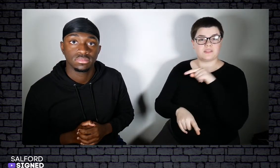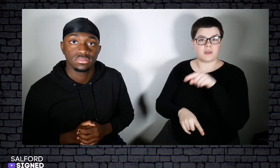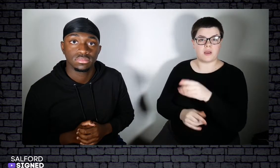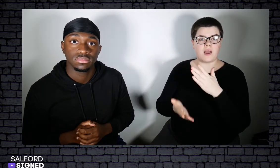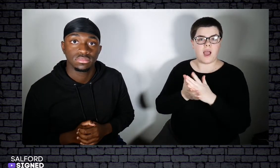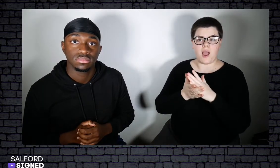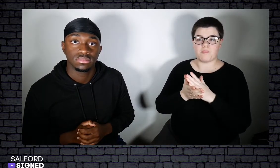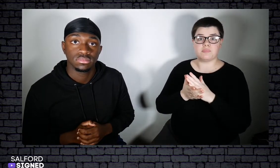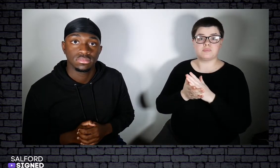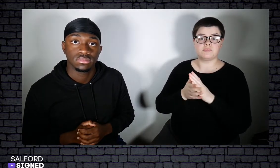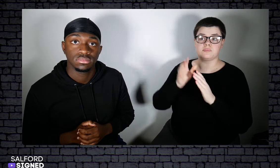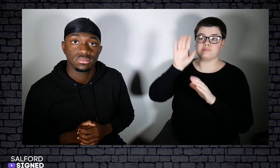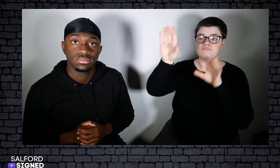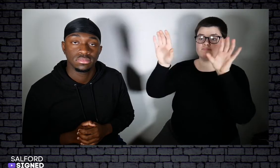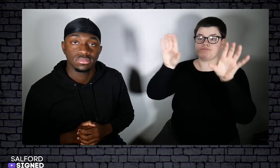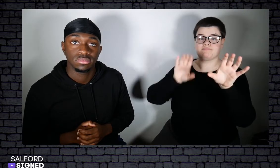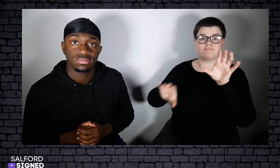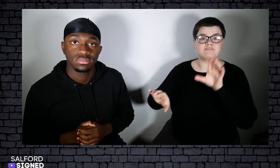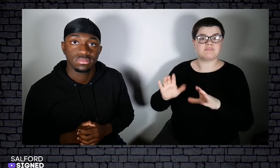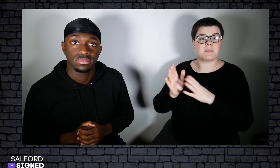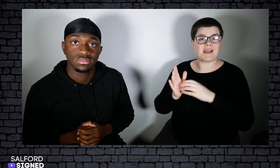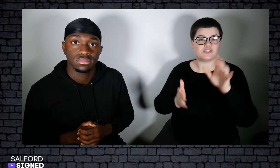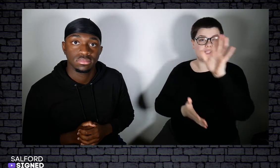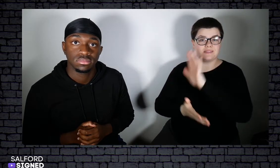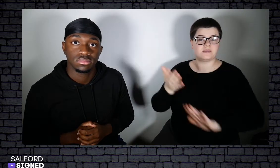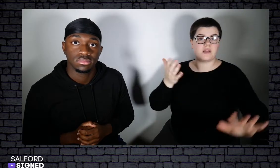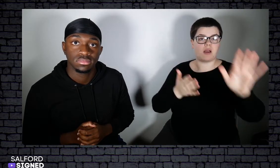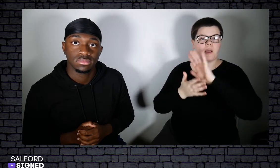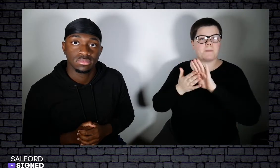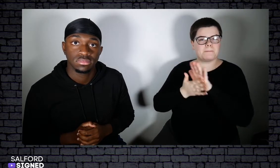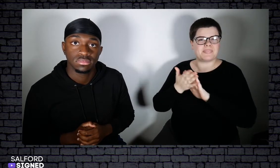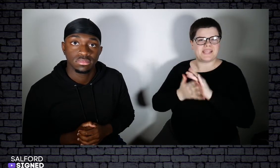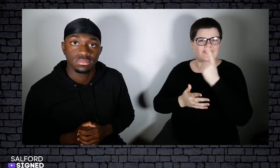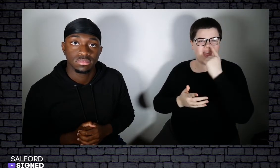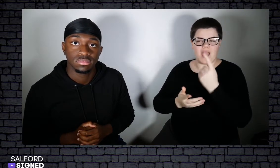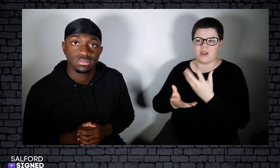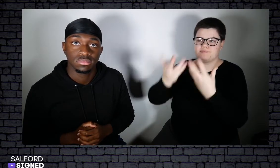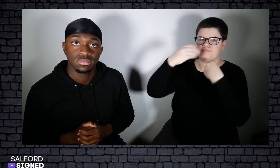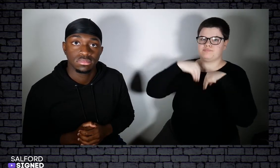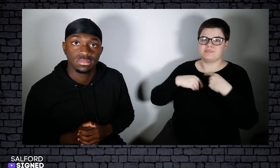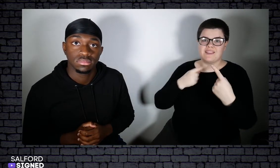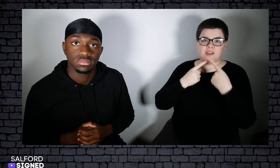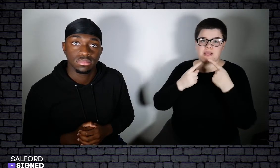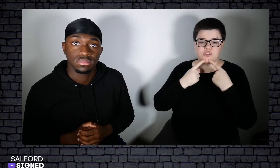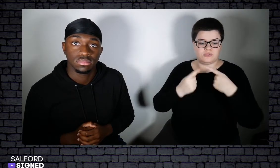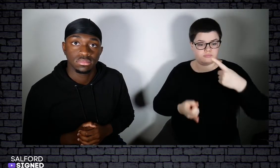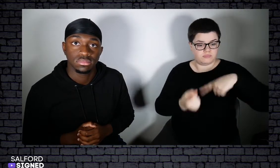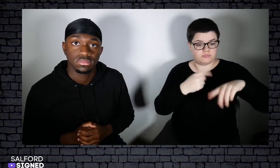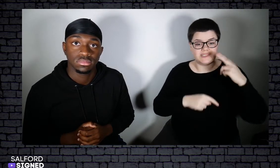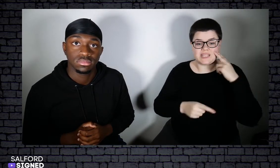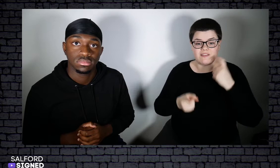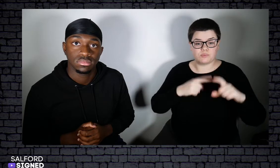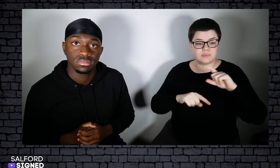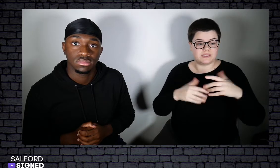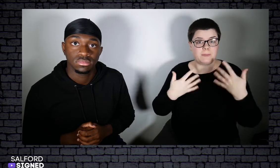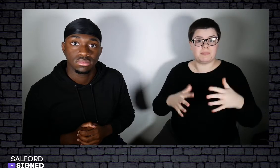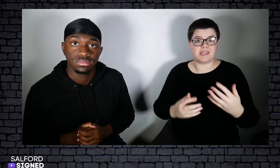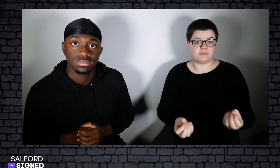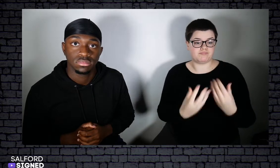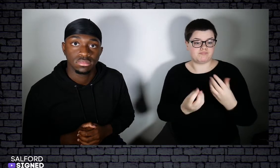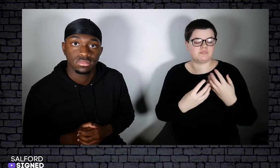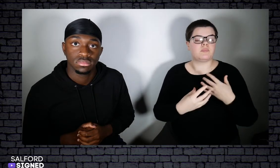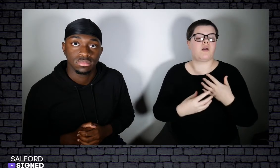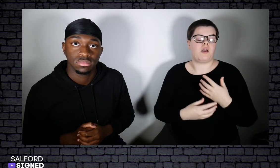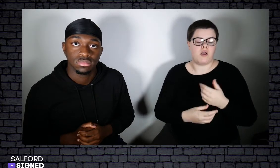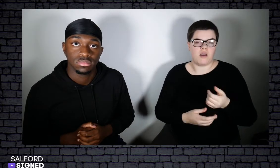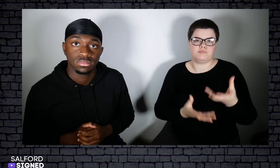The Plodd offices are spread across the Greater Manchester area and act as advisors to other police